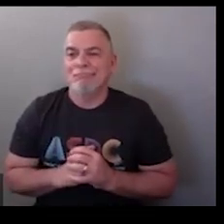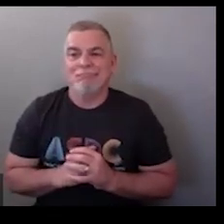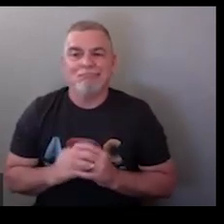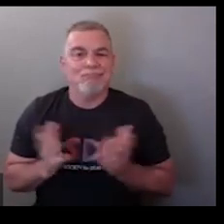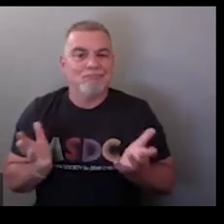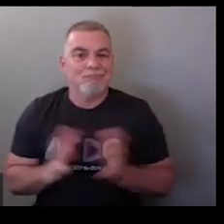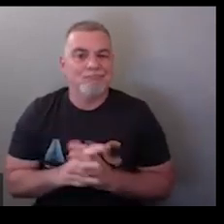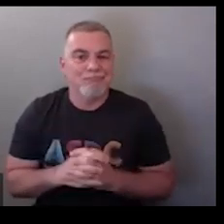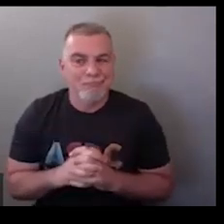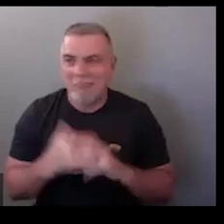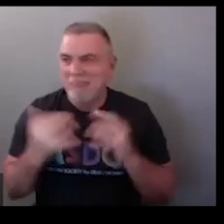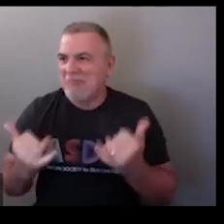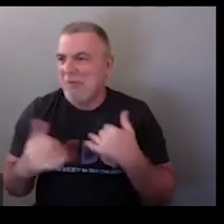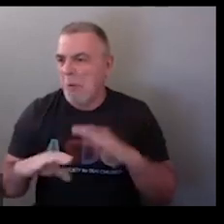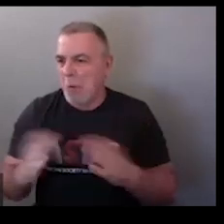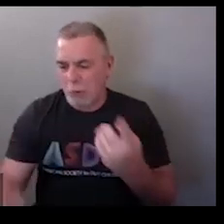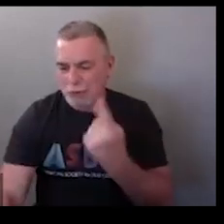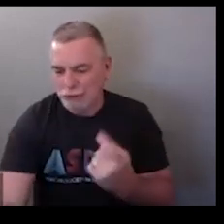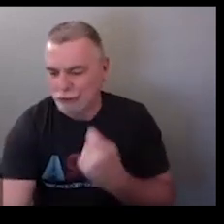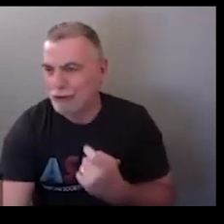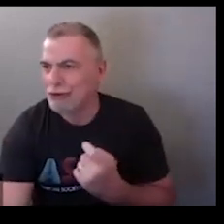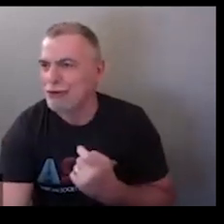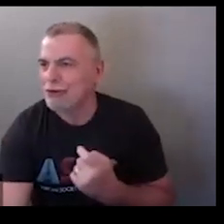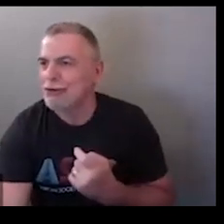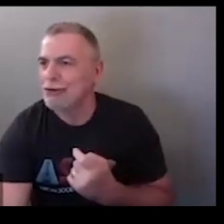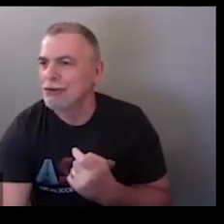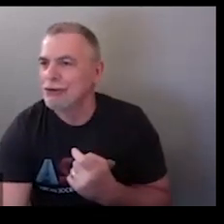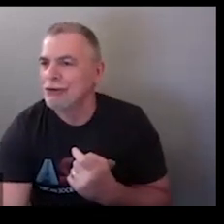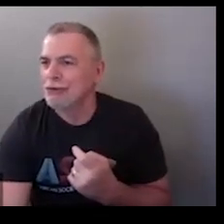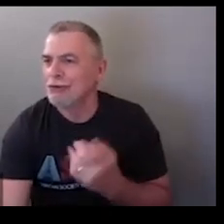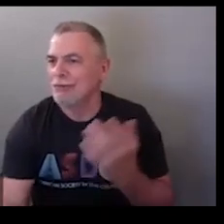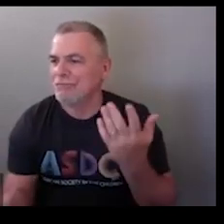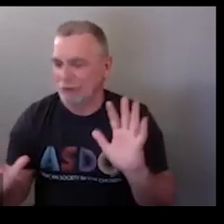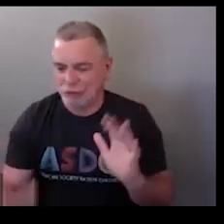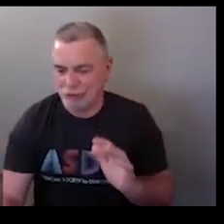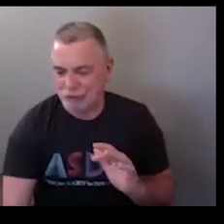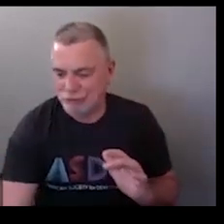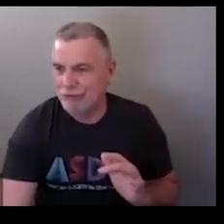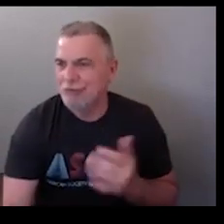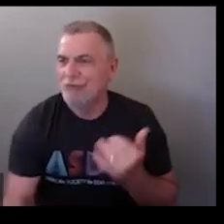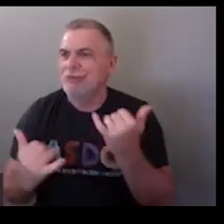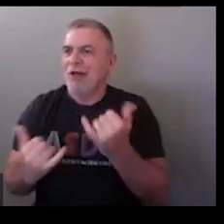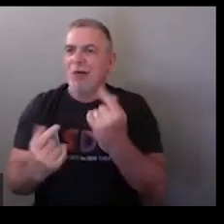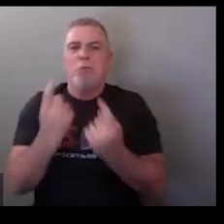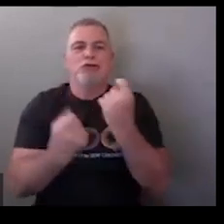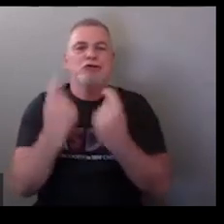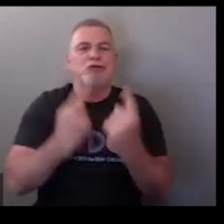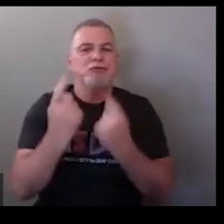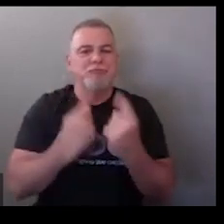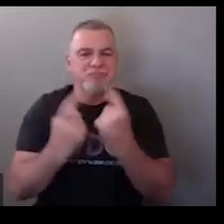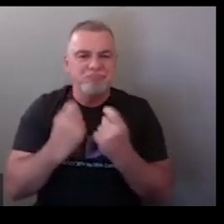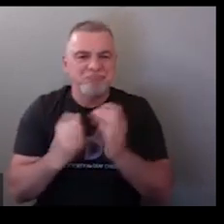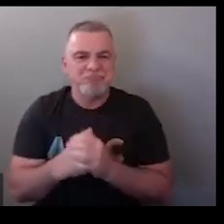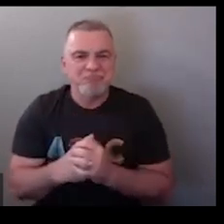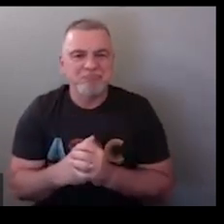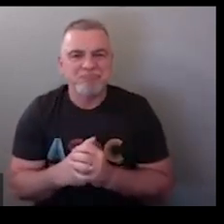okay so any questions I think we'll that concludes the powerpoint so we'll open things up to any other questions